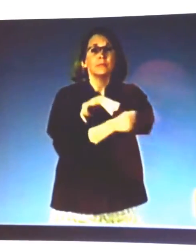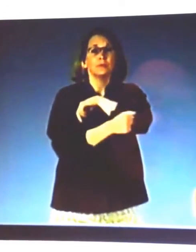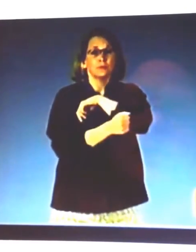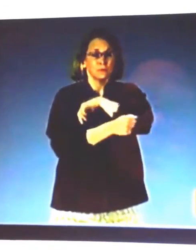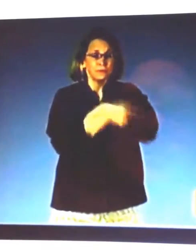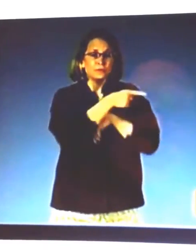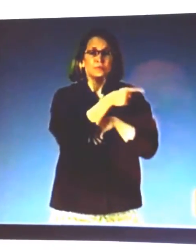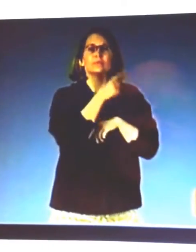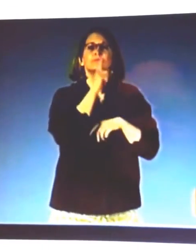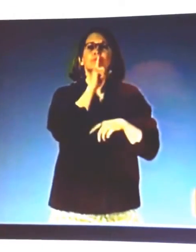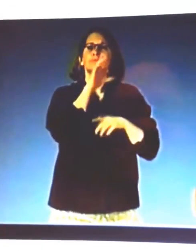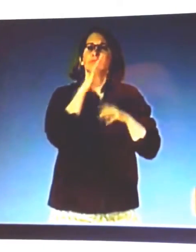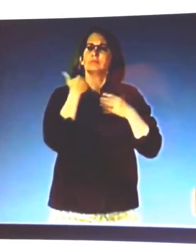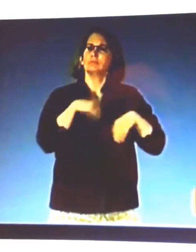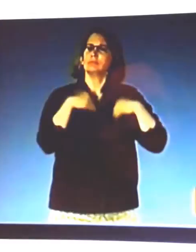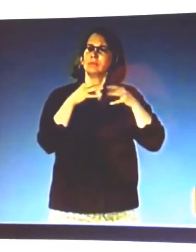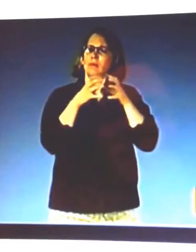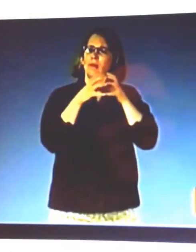the Passover.